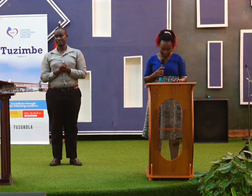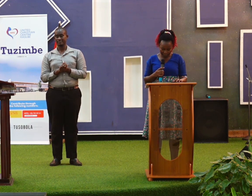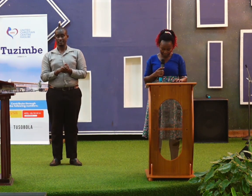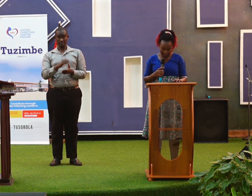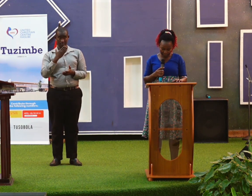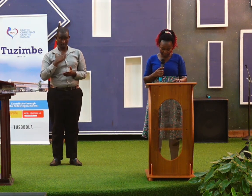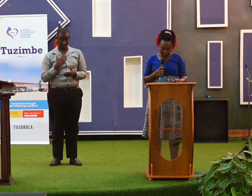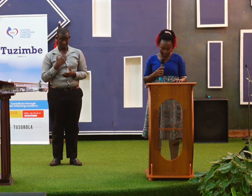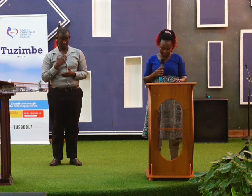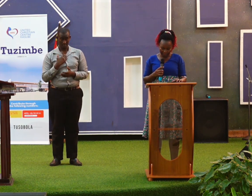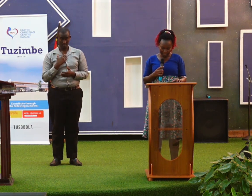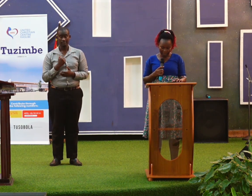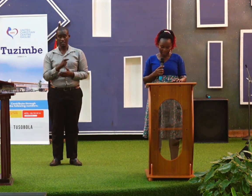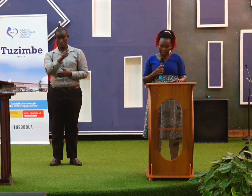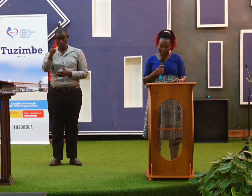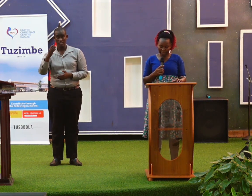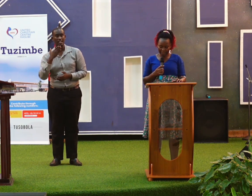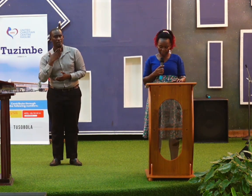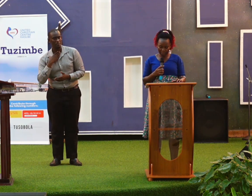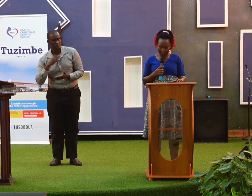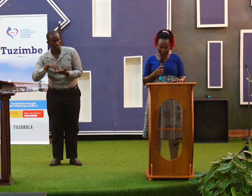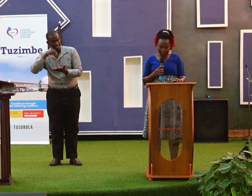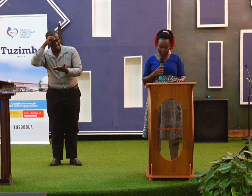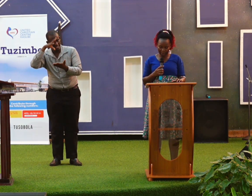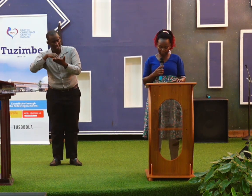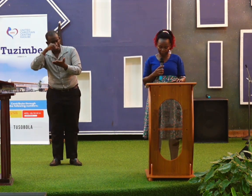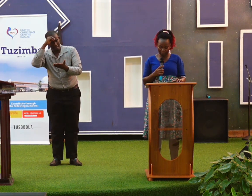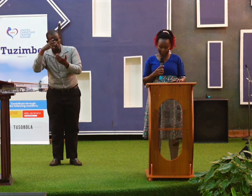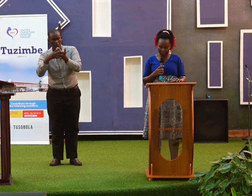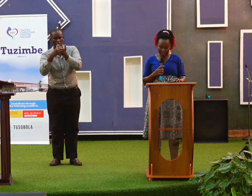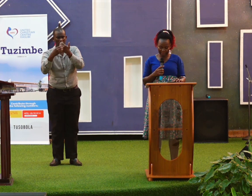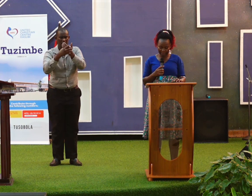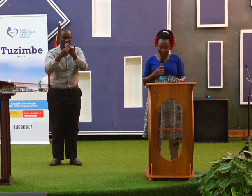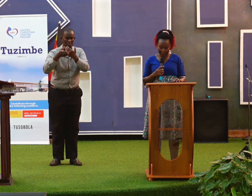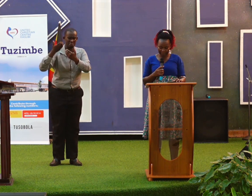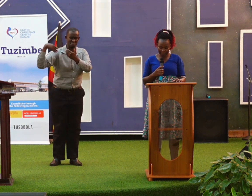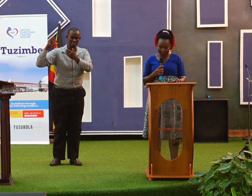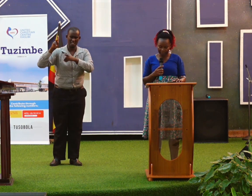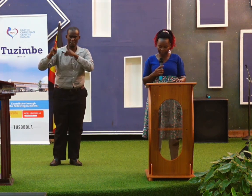us to learn from our four fathers